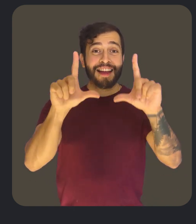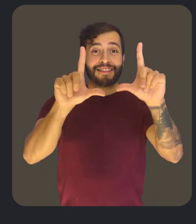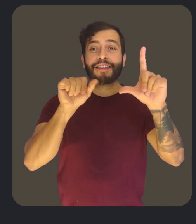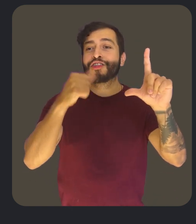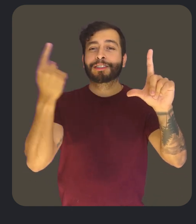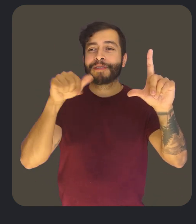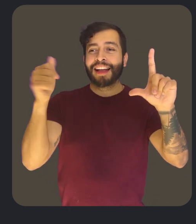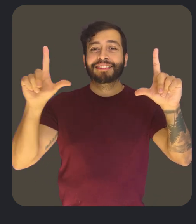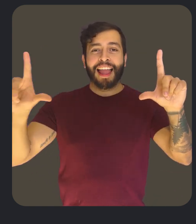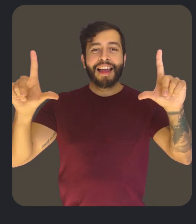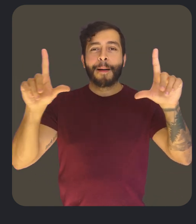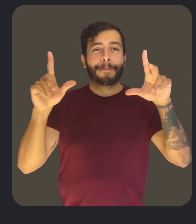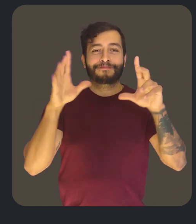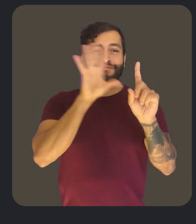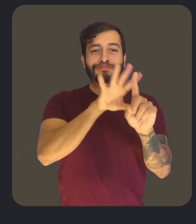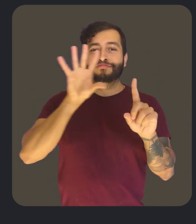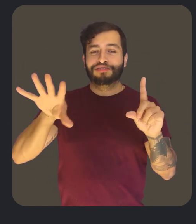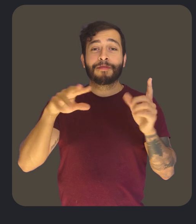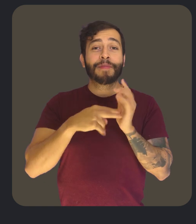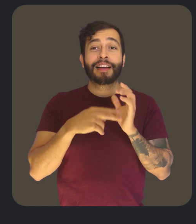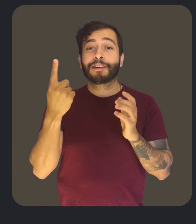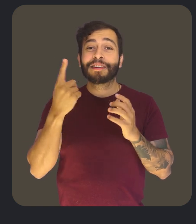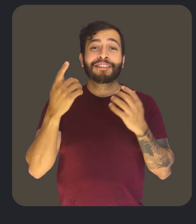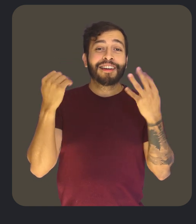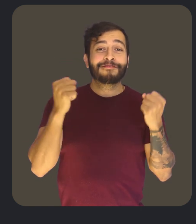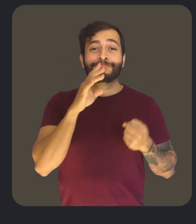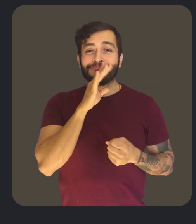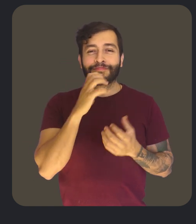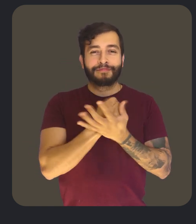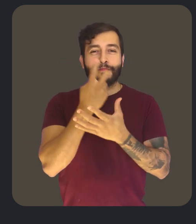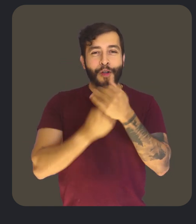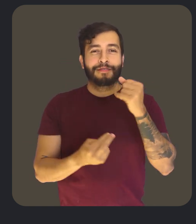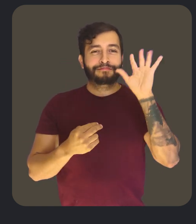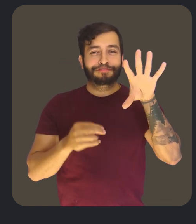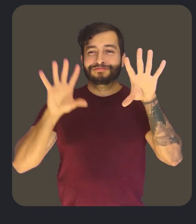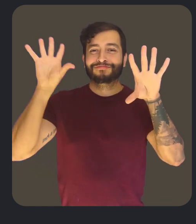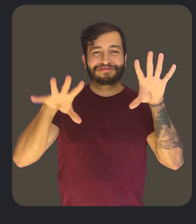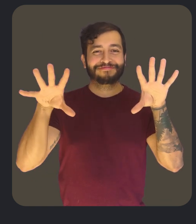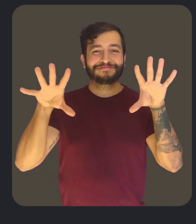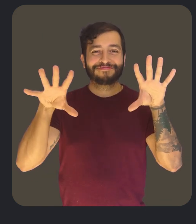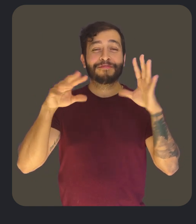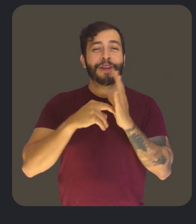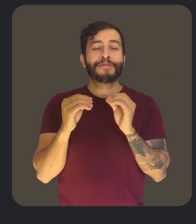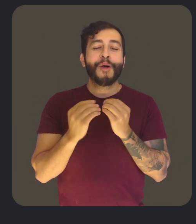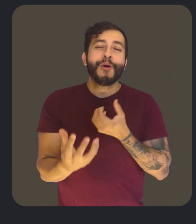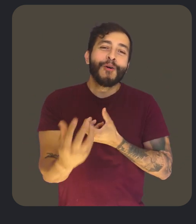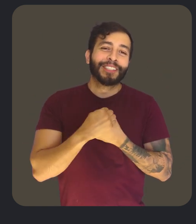tile on Meet with someone else's. So when one person speaks, two people can be highlighted. This makes meetings more